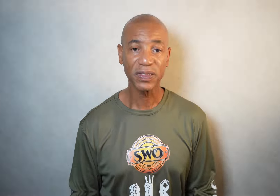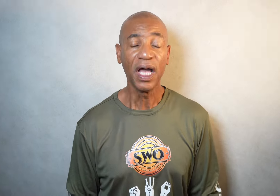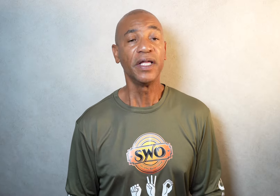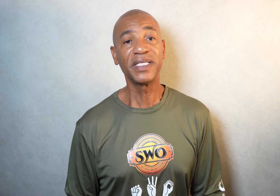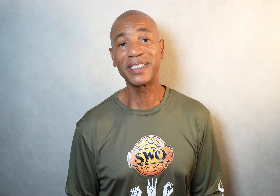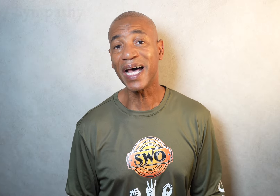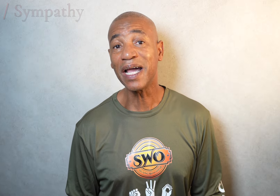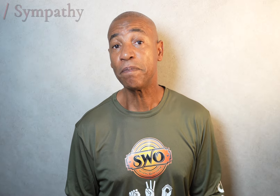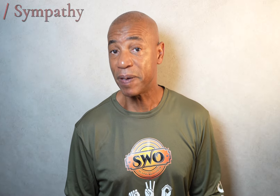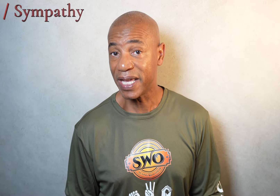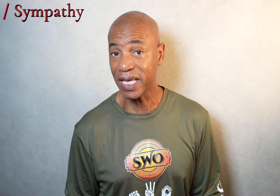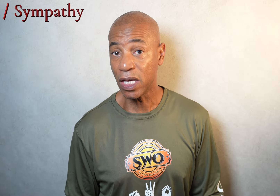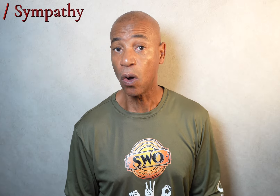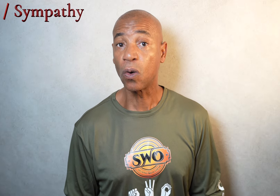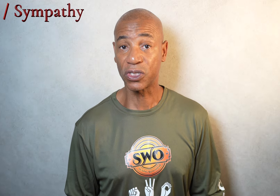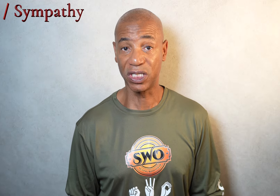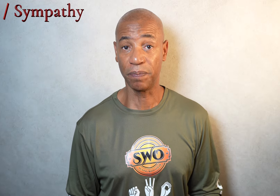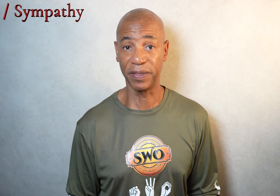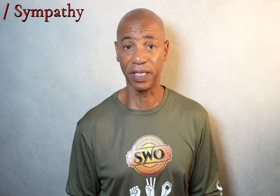The sign pity or sympathy.